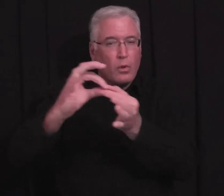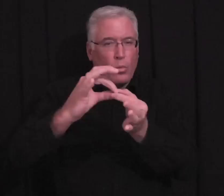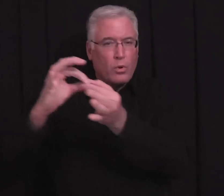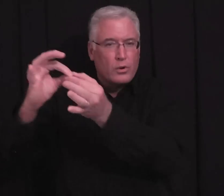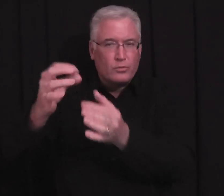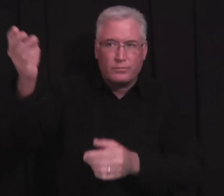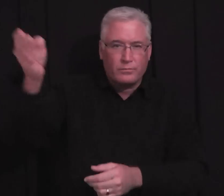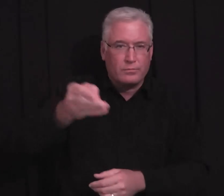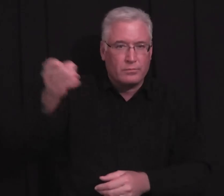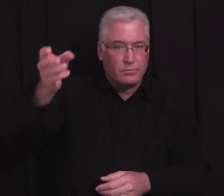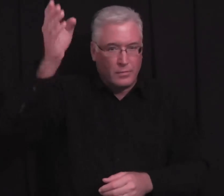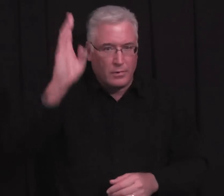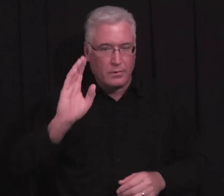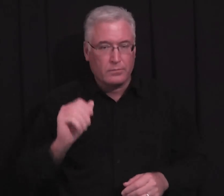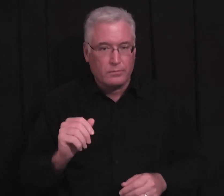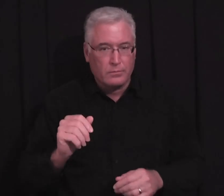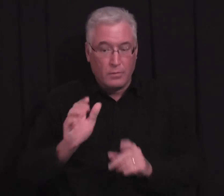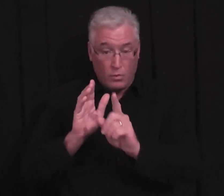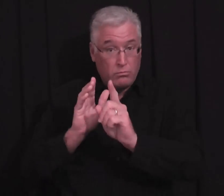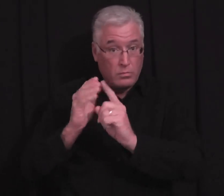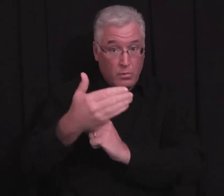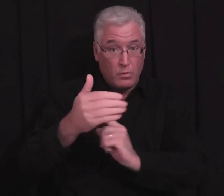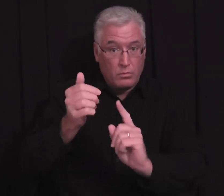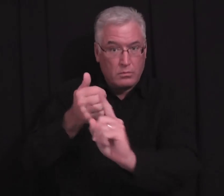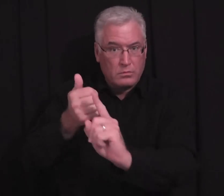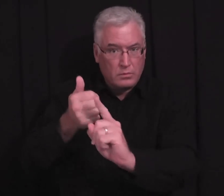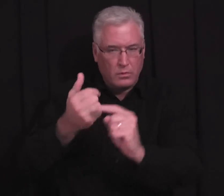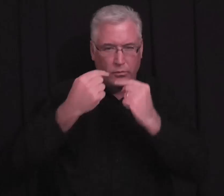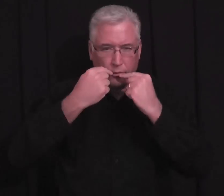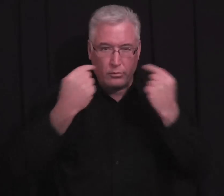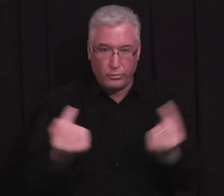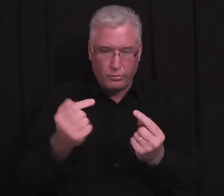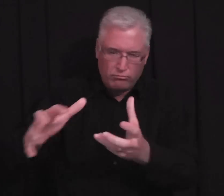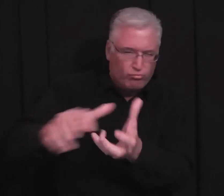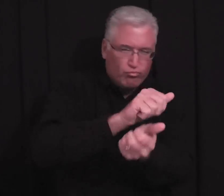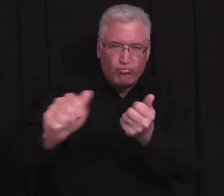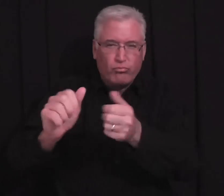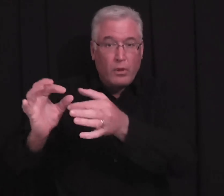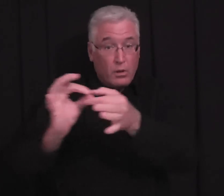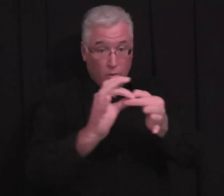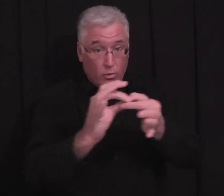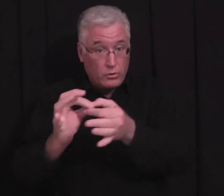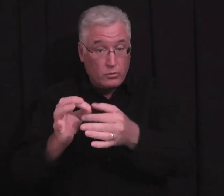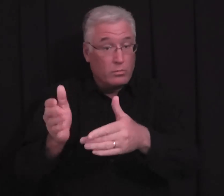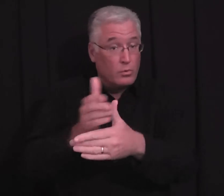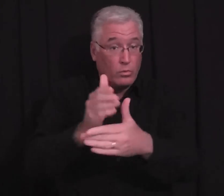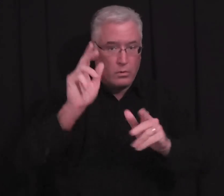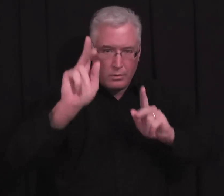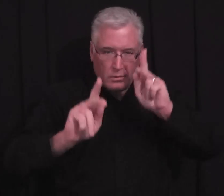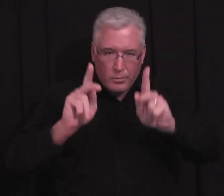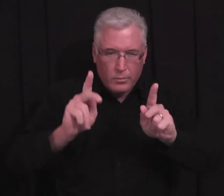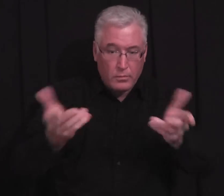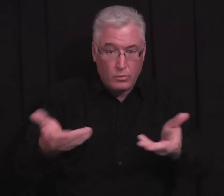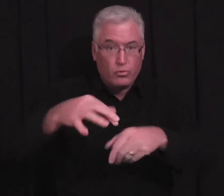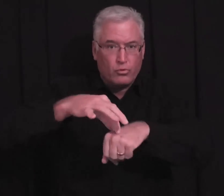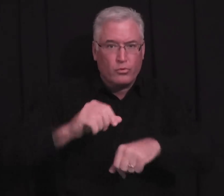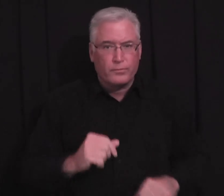consequences. It damaged their relationship with God. And, you know, adultery is sin. damages your relationship between